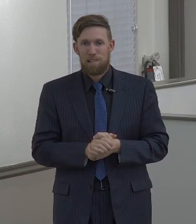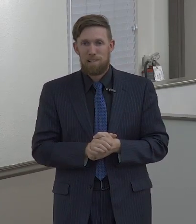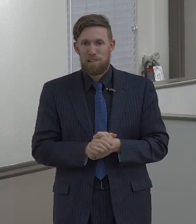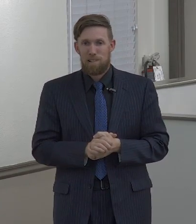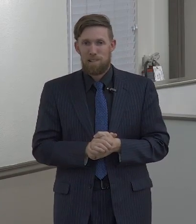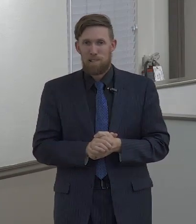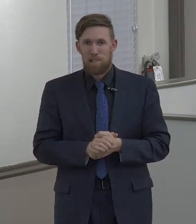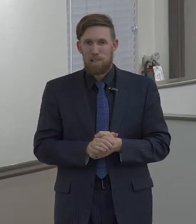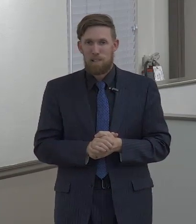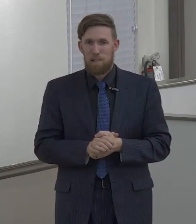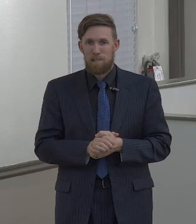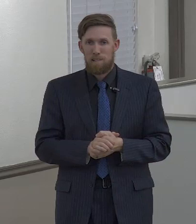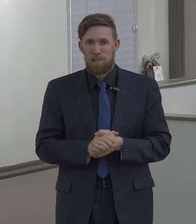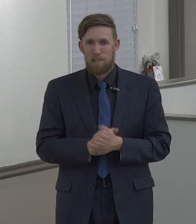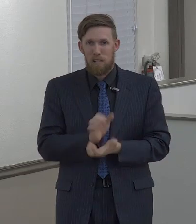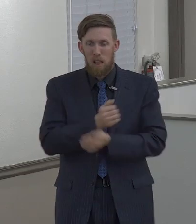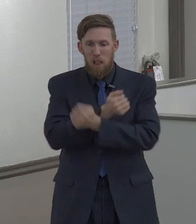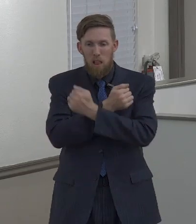love